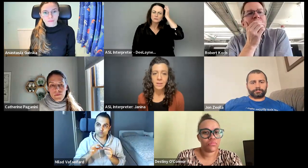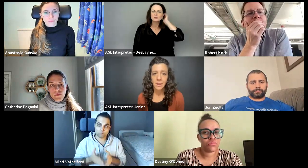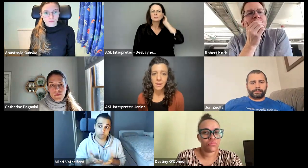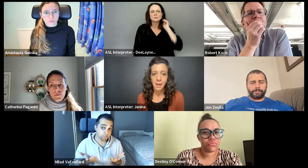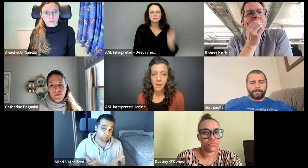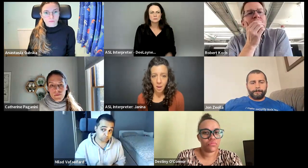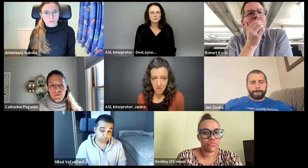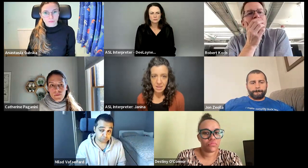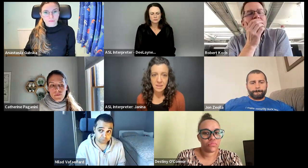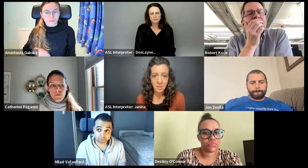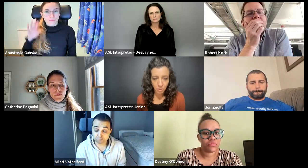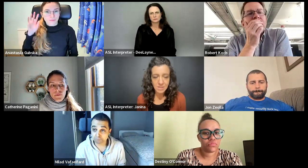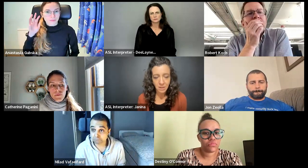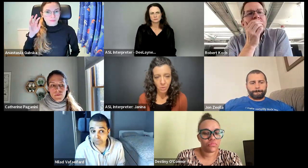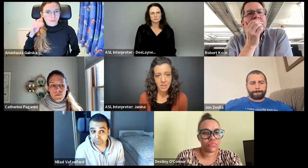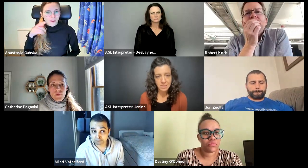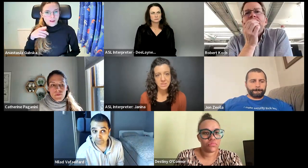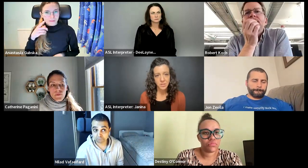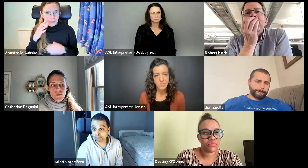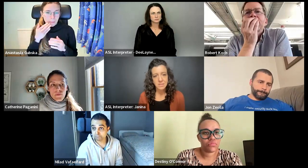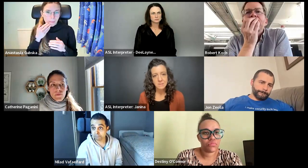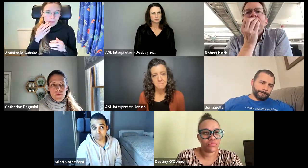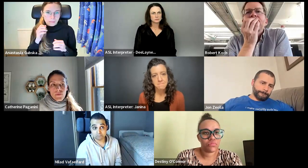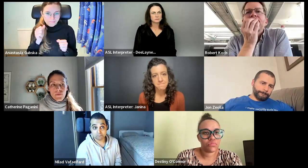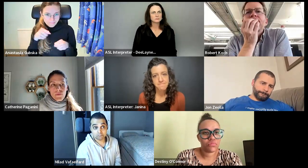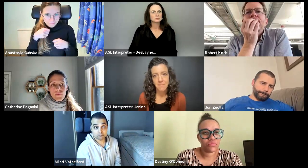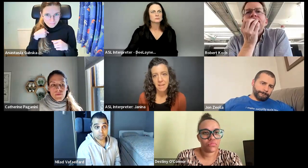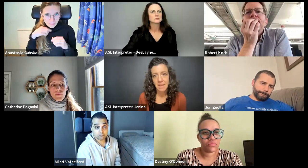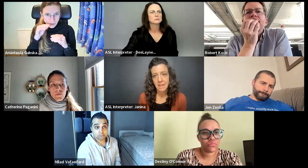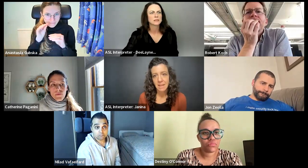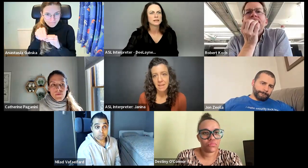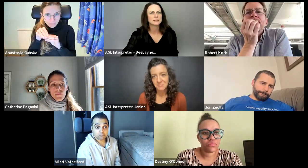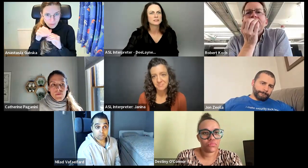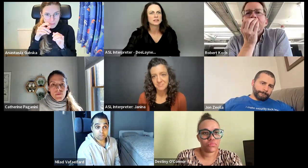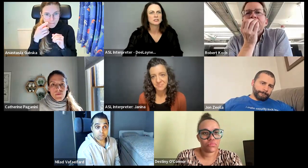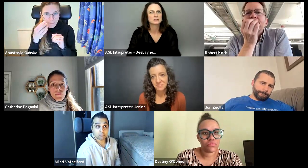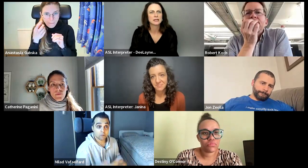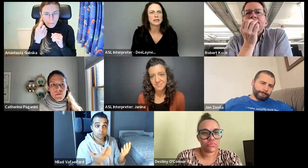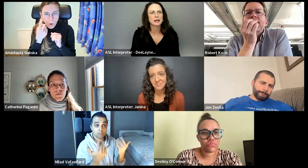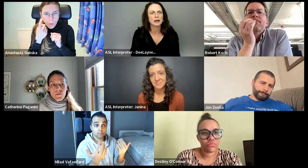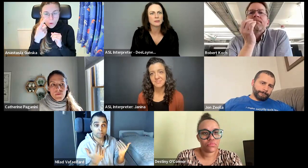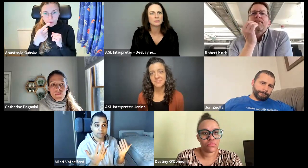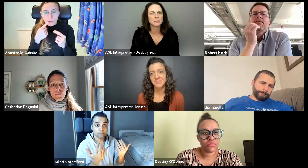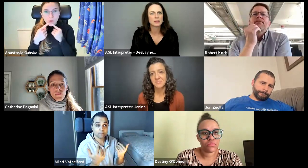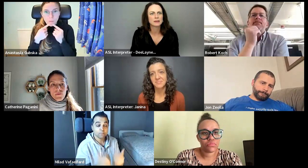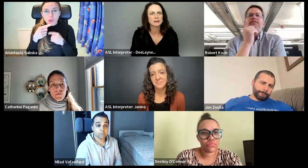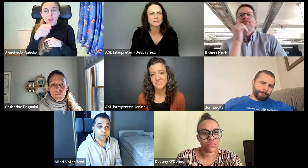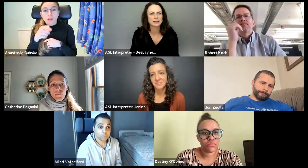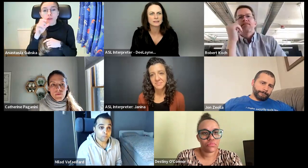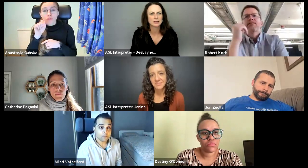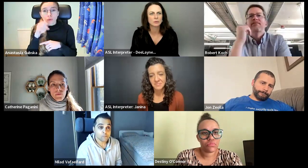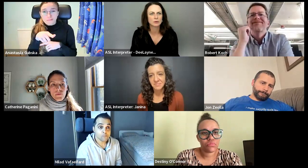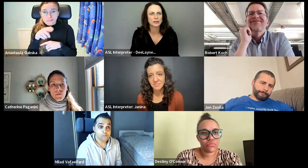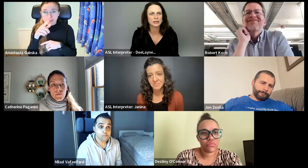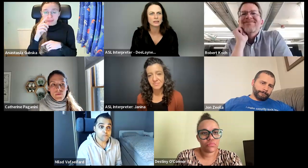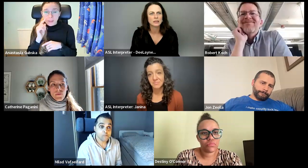accommodate the employees that request services. And Anastasia is saying, um, if